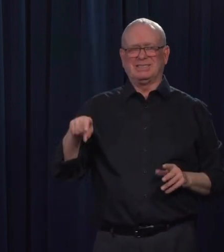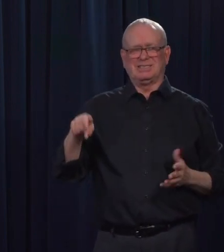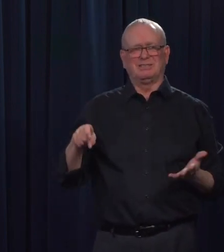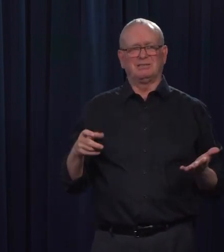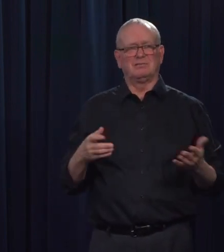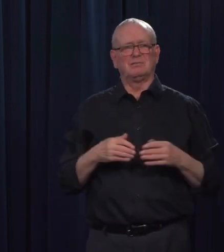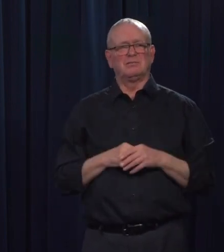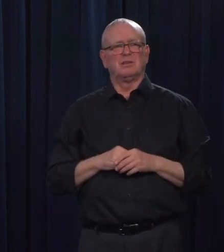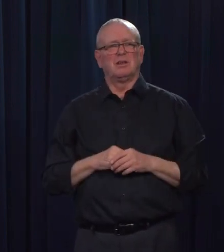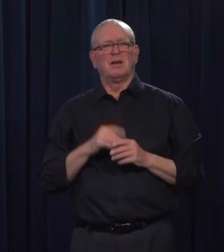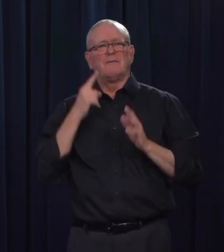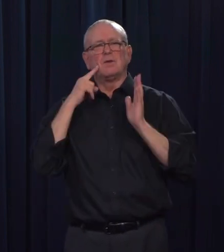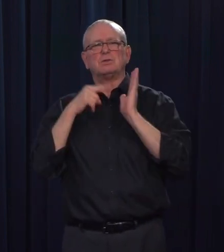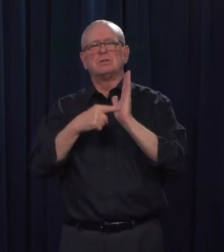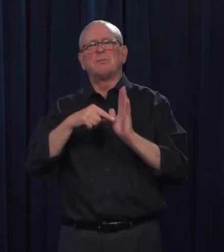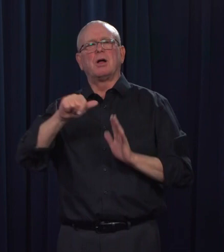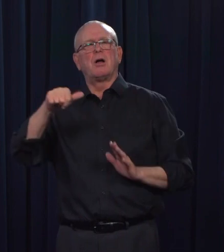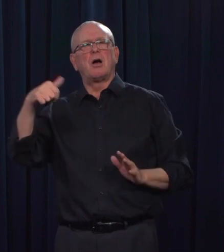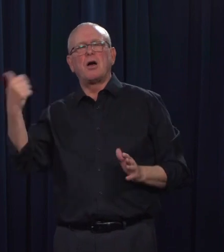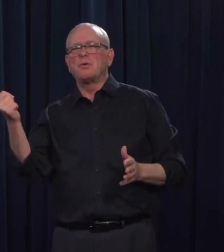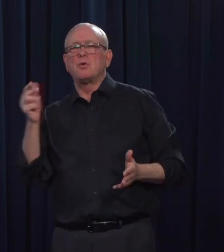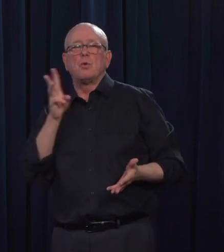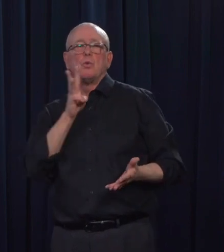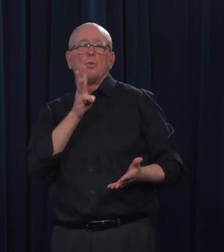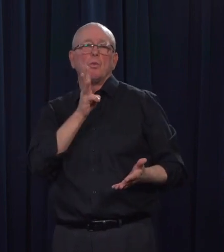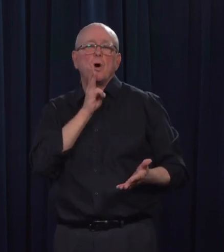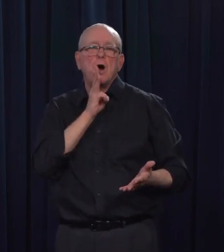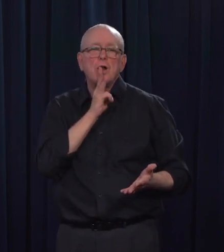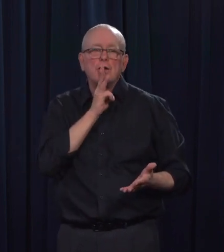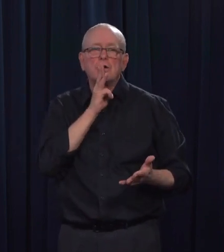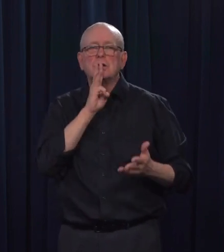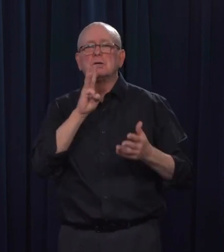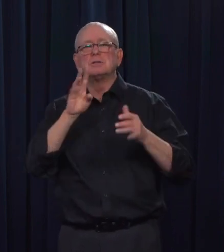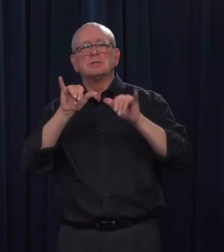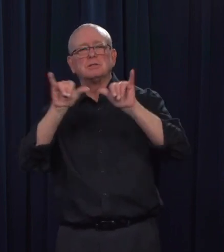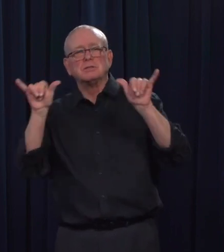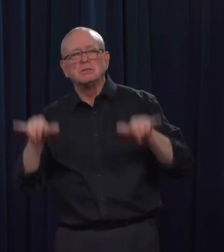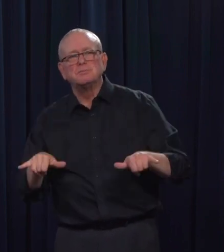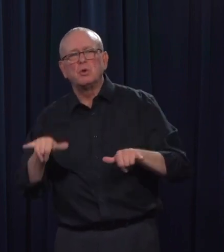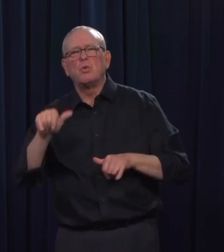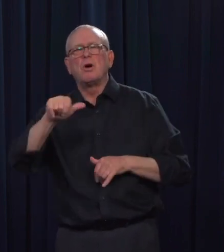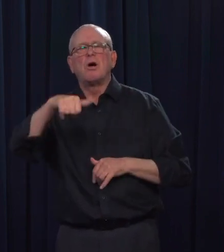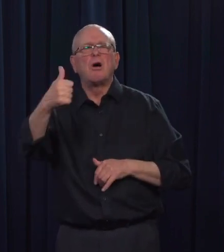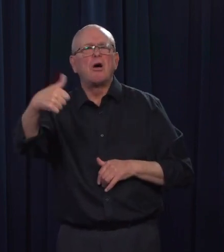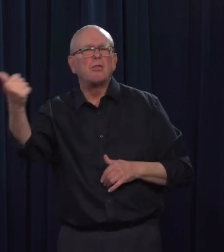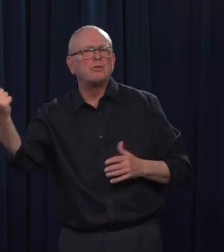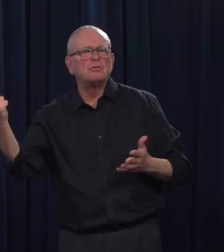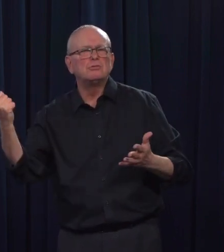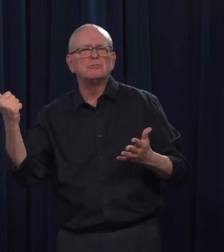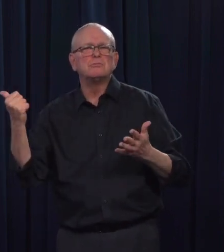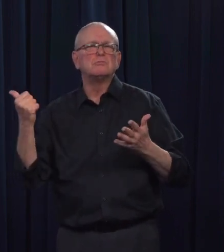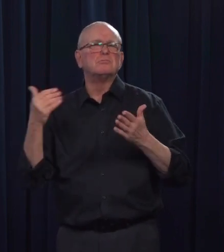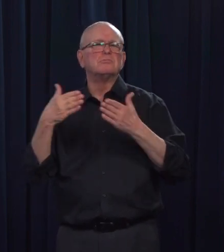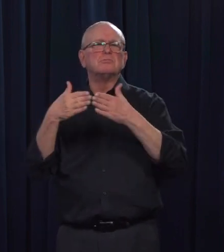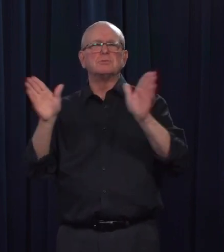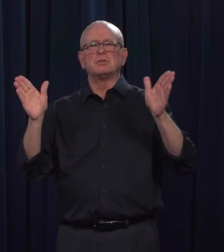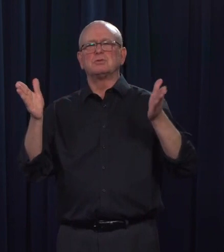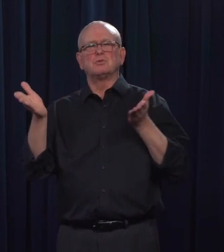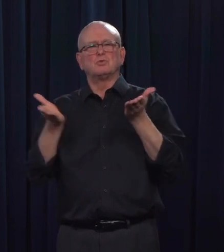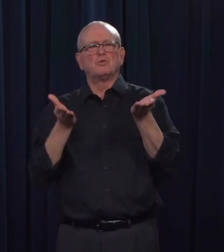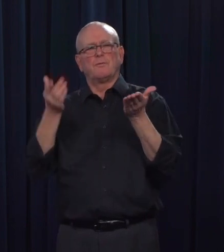other critical infrastructure. We want to make sure that will always be maintained. So declaring agriculture as an essential service, I think just